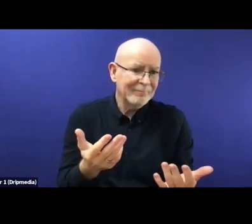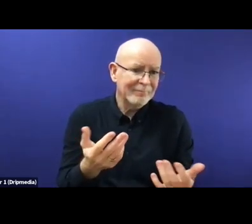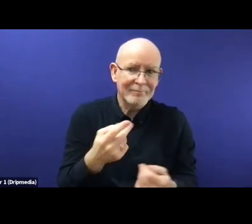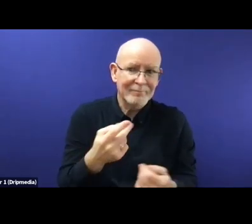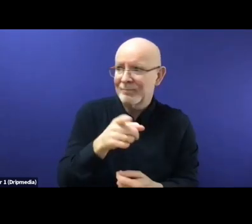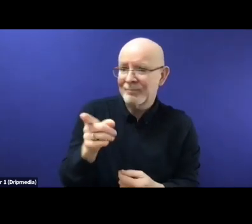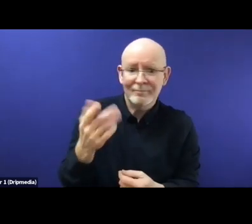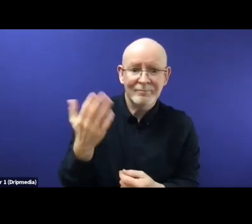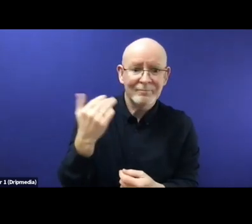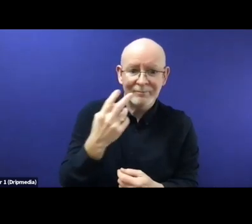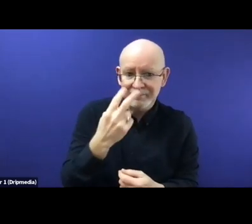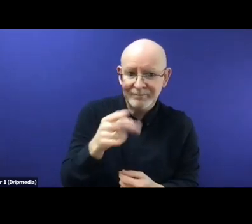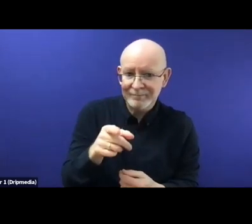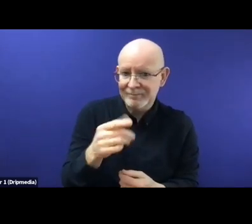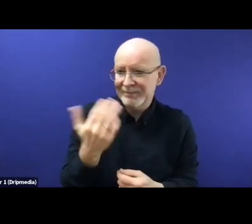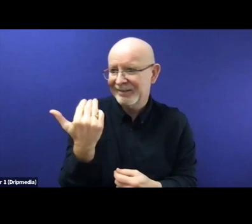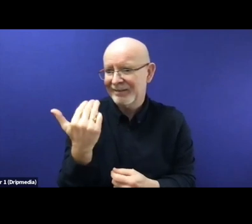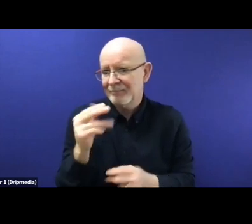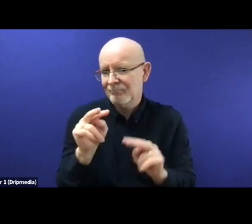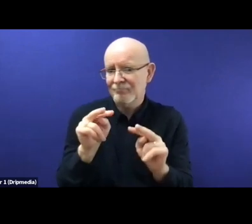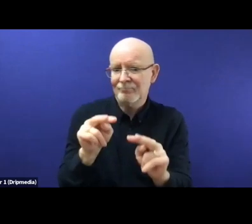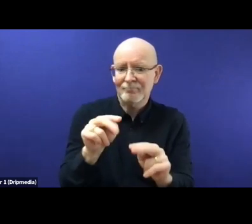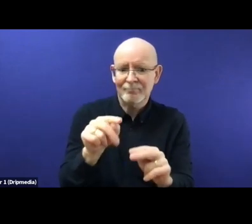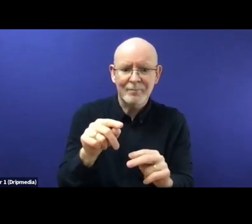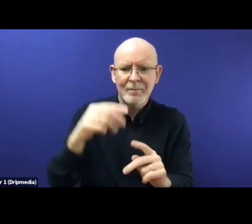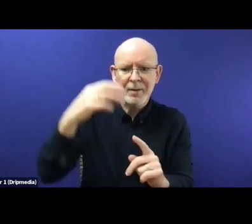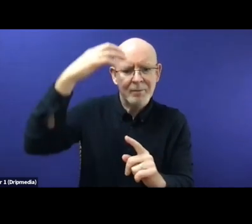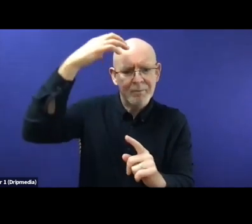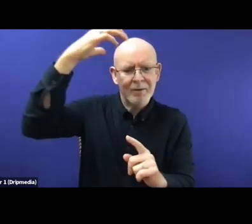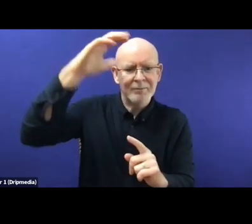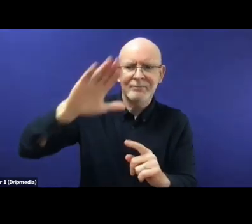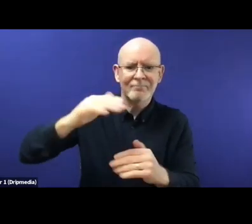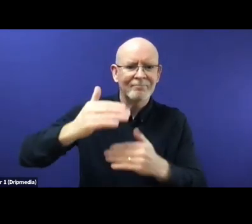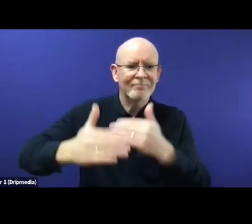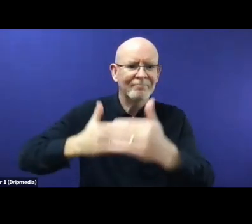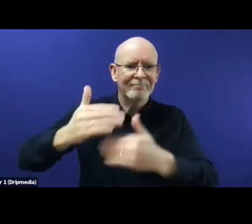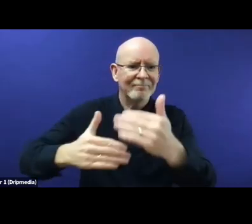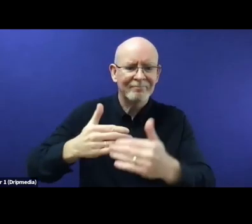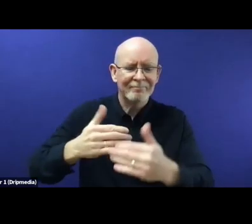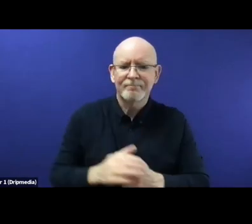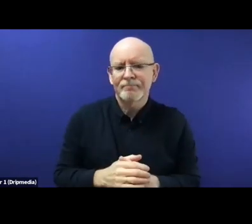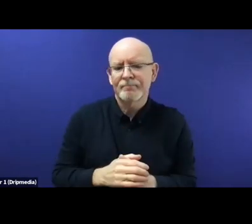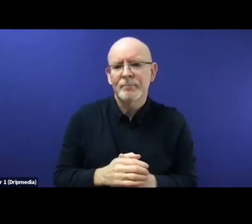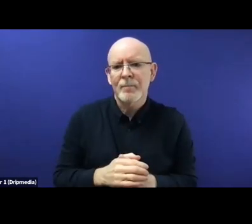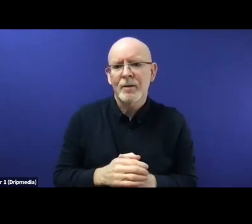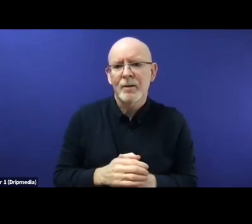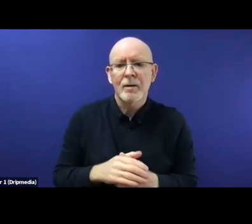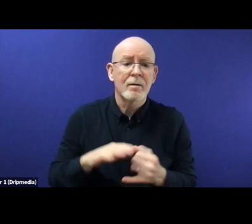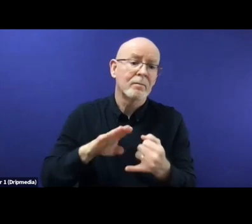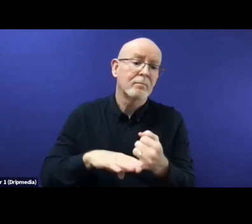Finally, the border procedure has to be seen in connection also with the arrangements for so-called pre-entry screening. There